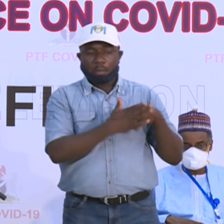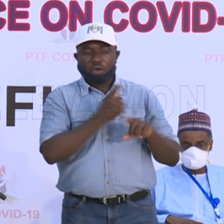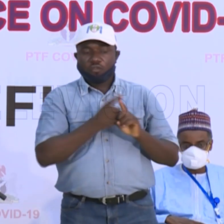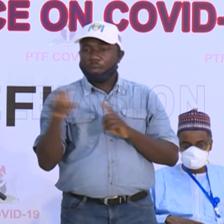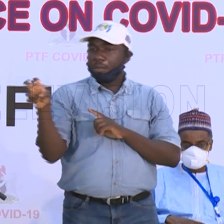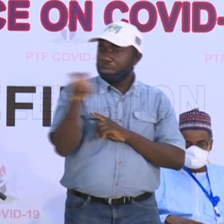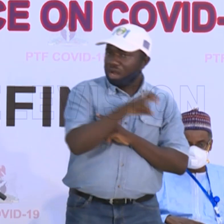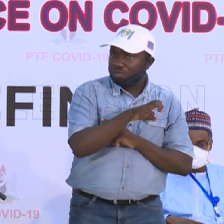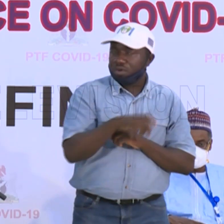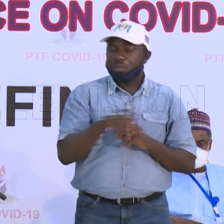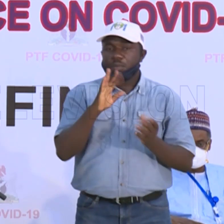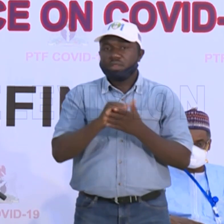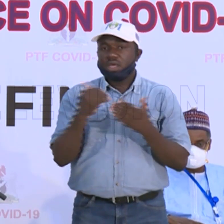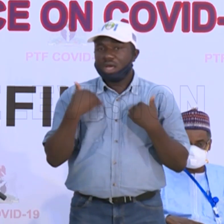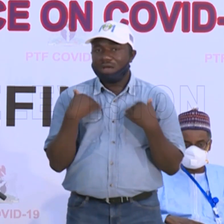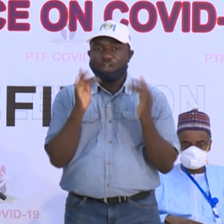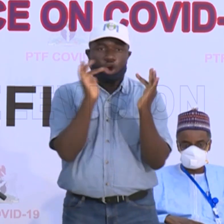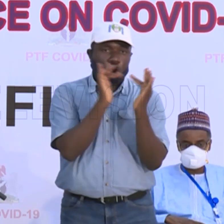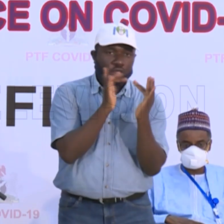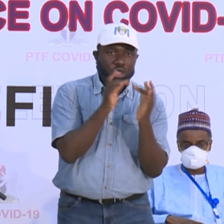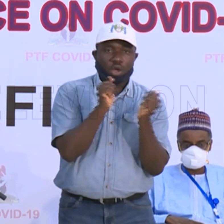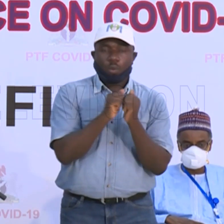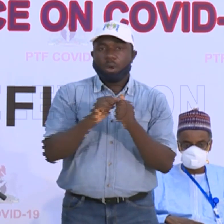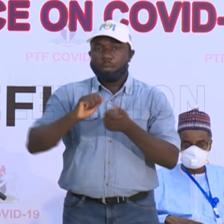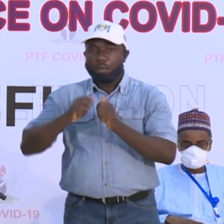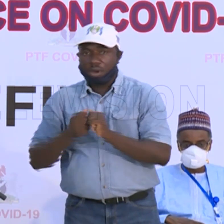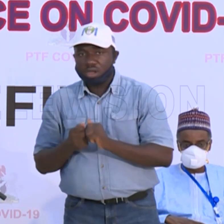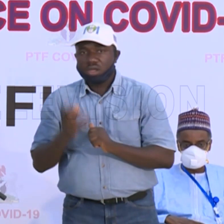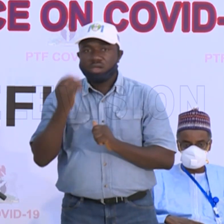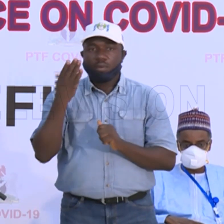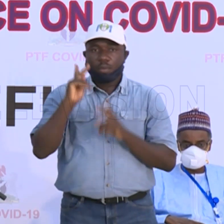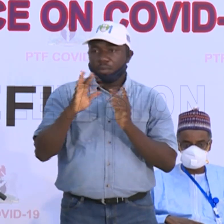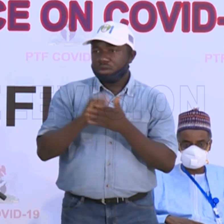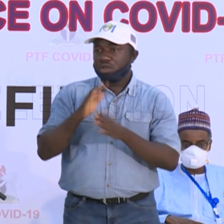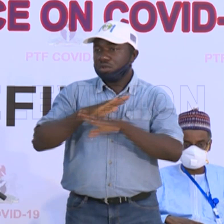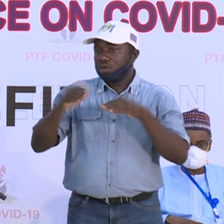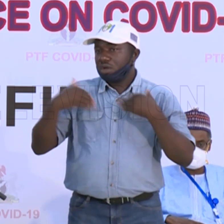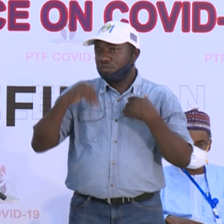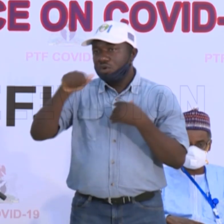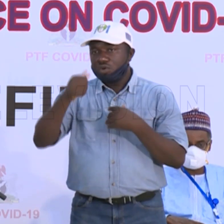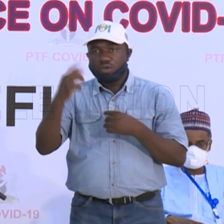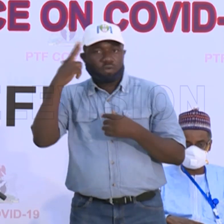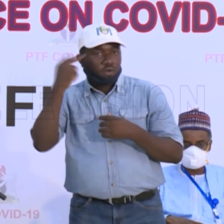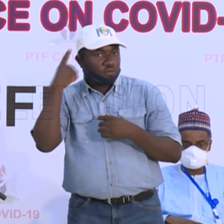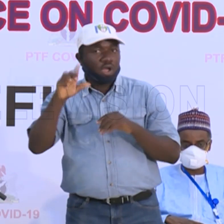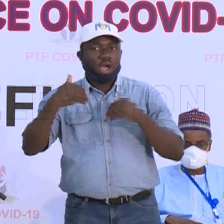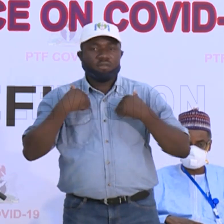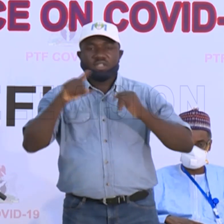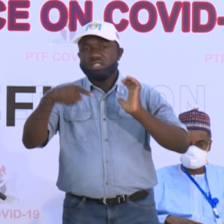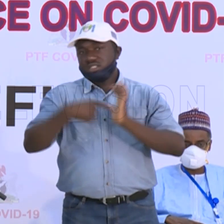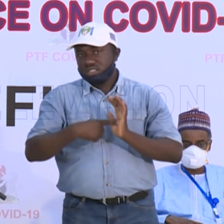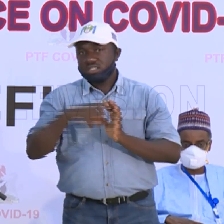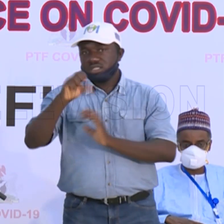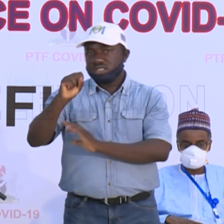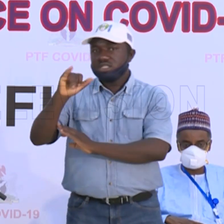those that have had contacts with cases, or for those that there's no other underlying reason for having these symptoms. This case